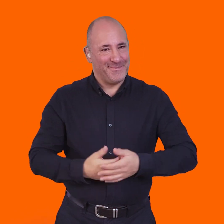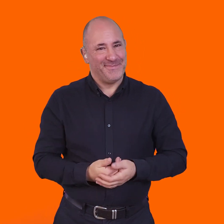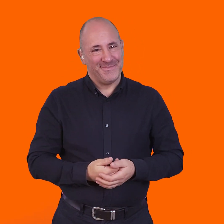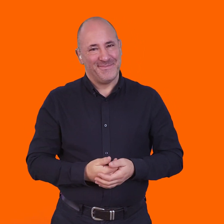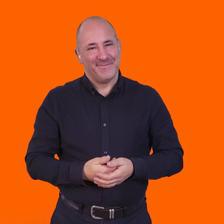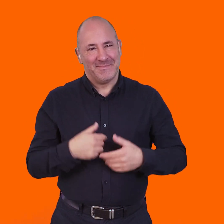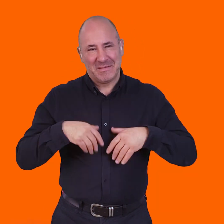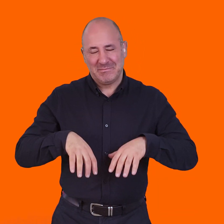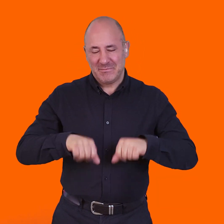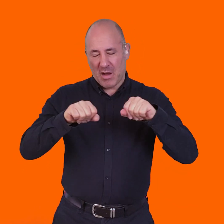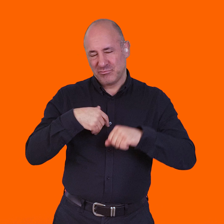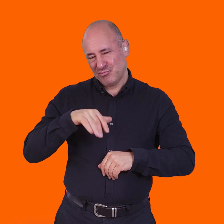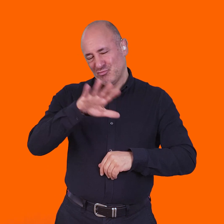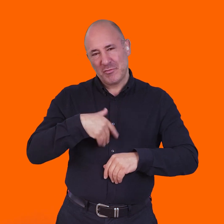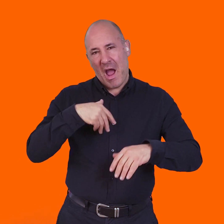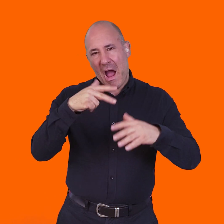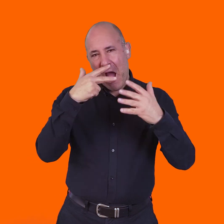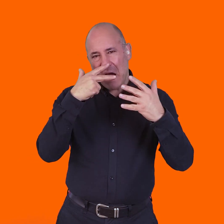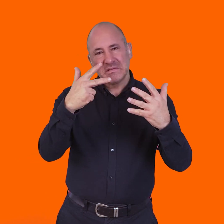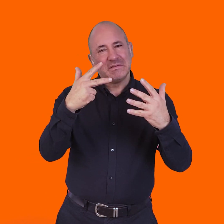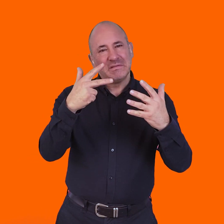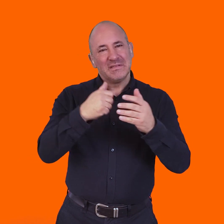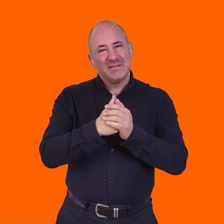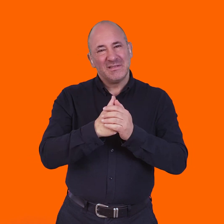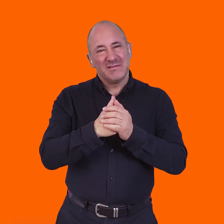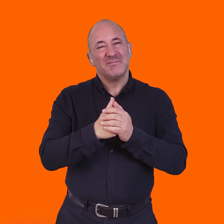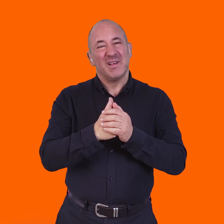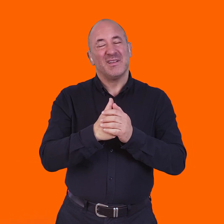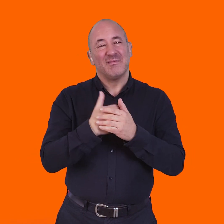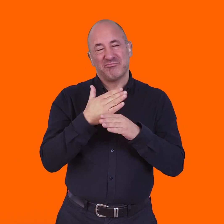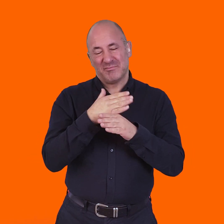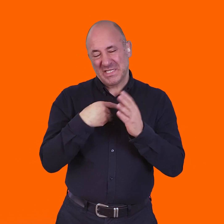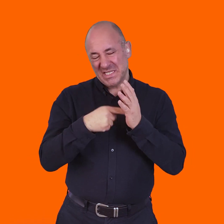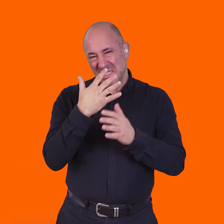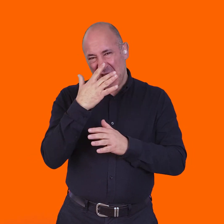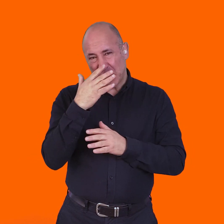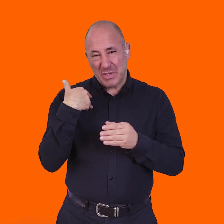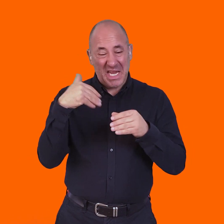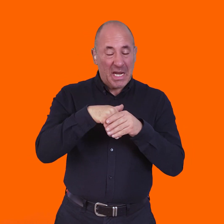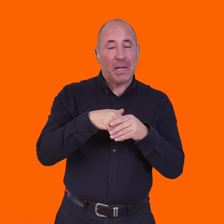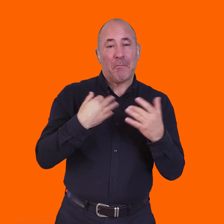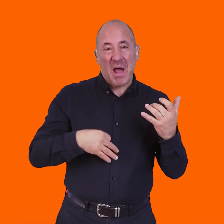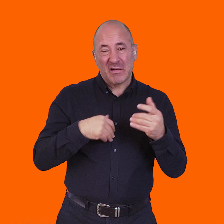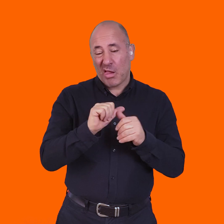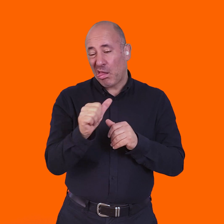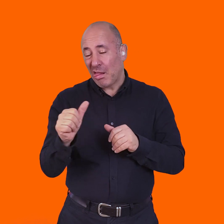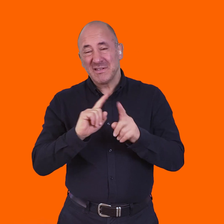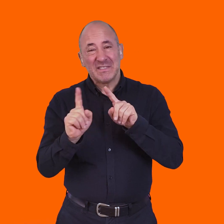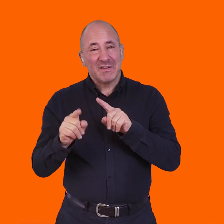my life, really, since I was a wee lad. I started singing when I was about eight, and then I was in and out of